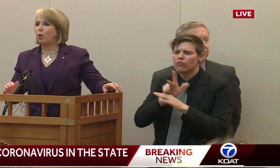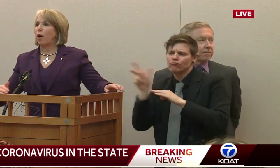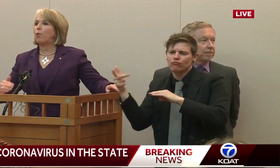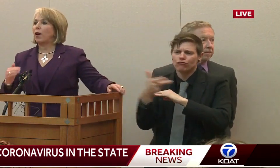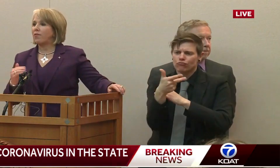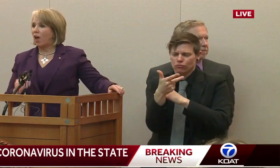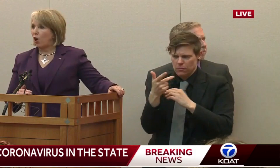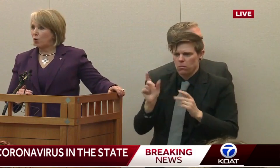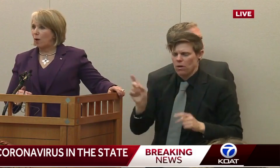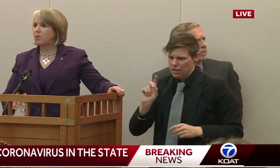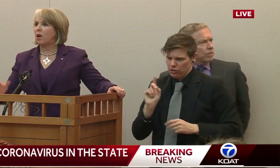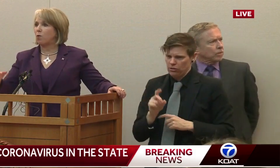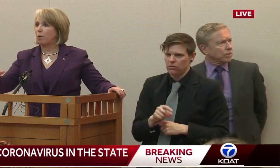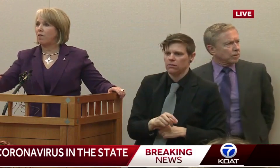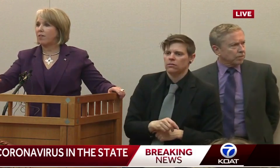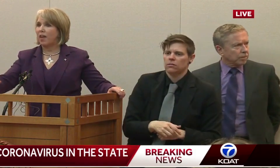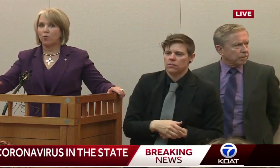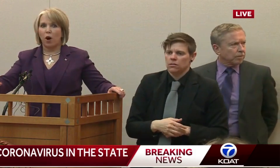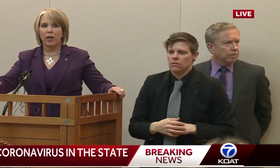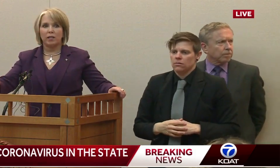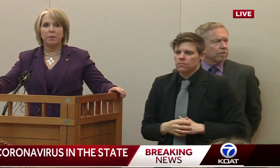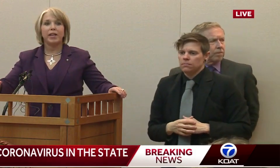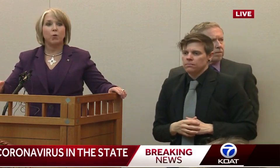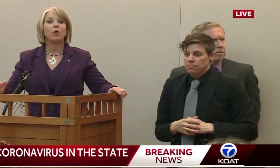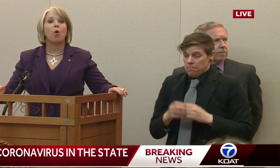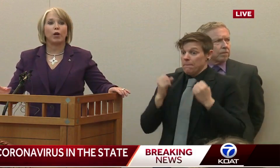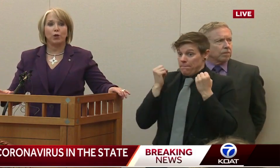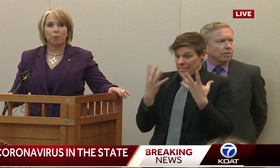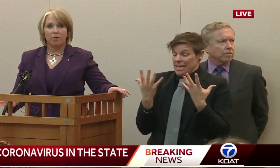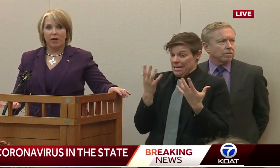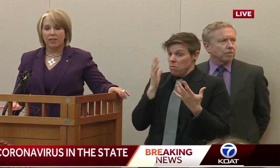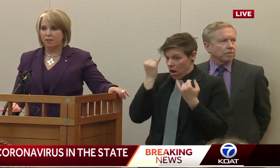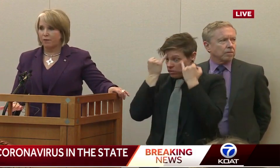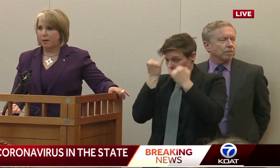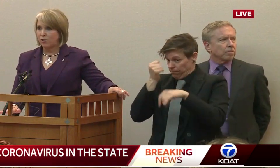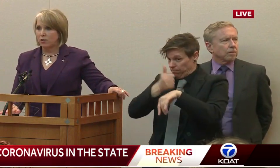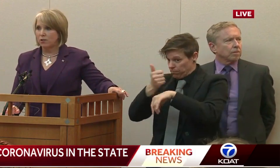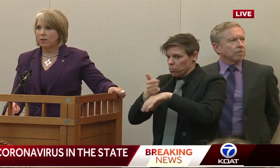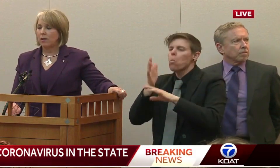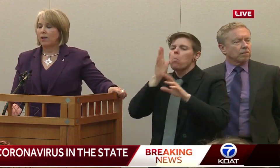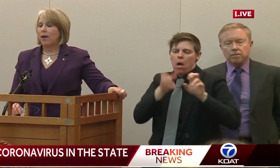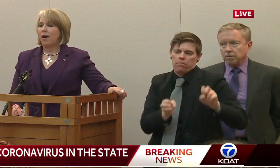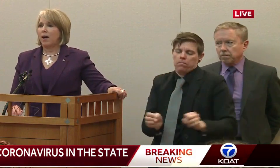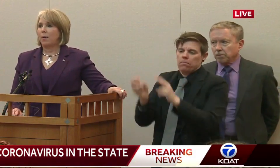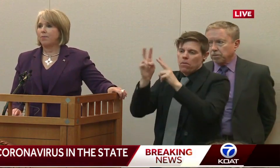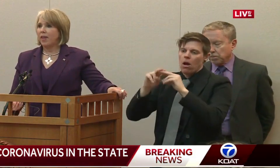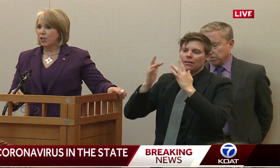Many of them are up. We'll get that on our website. We'll provide that in writing to the media. We want you to provide this information.